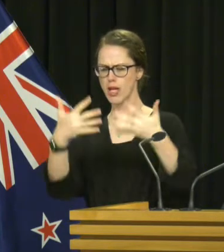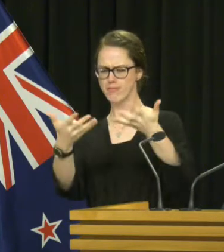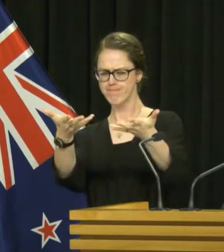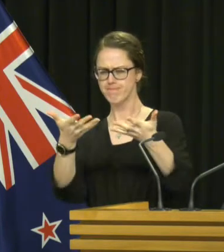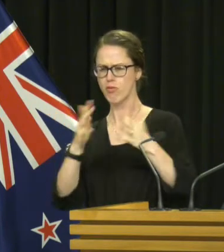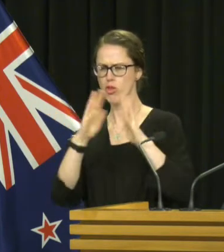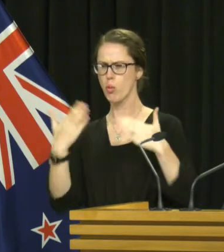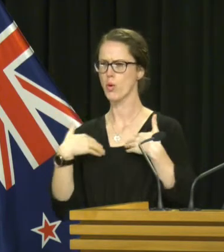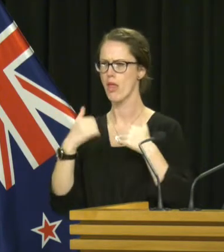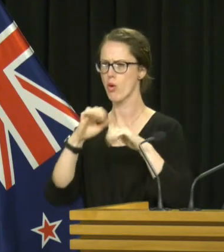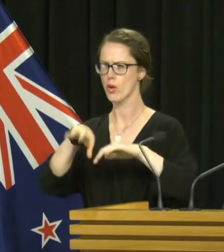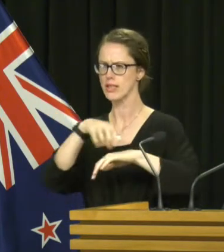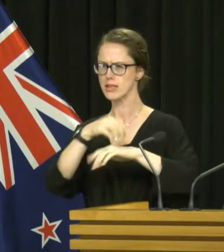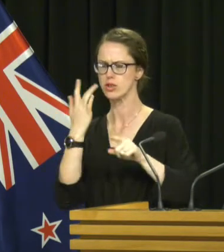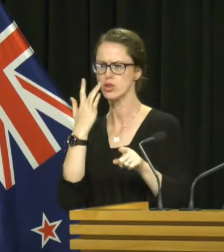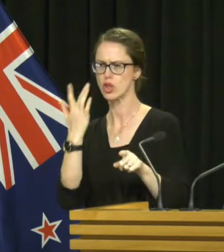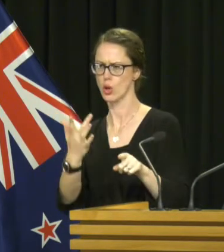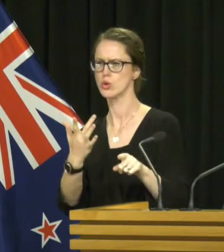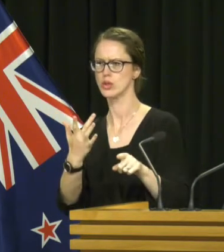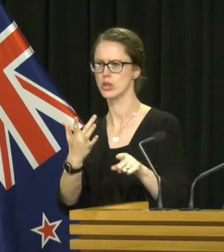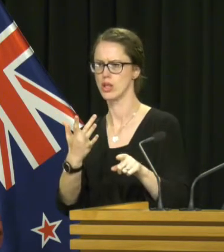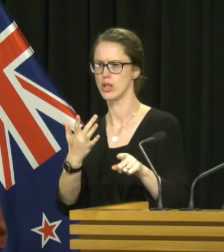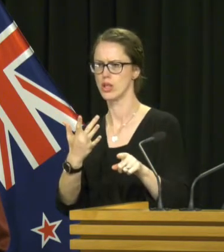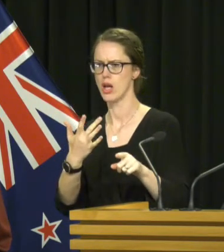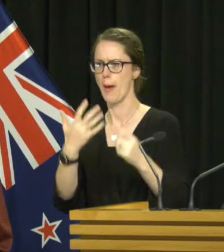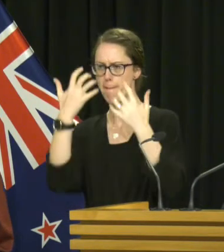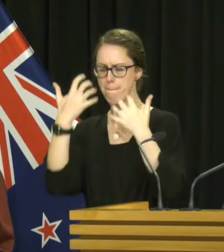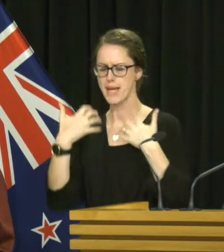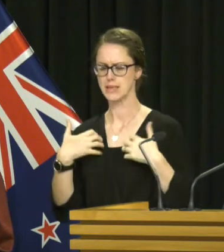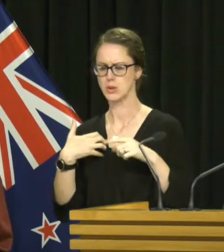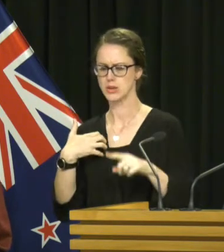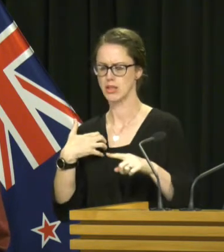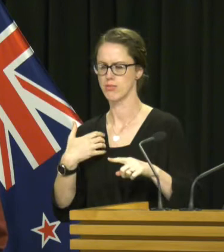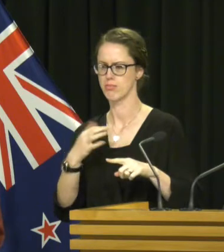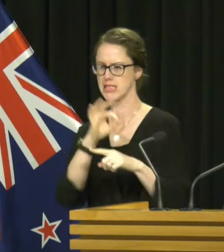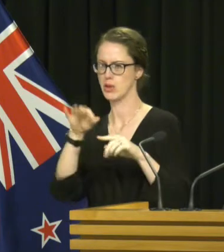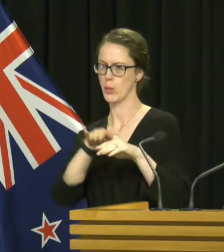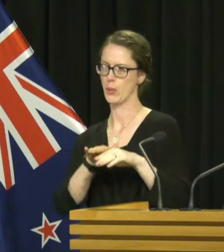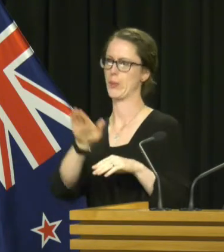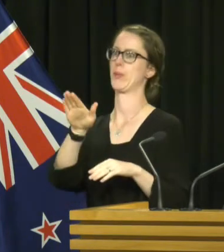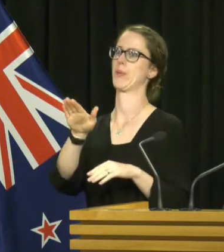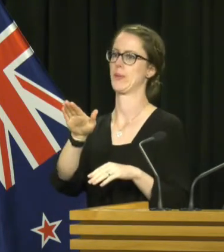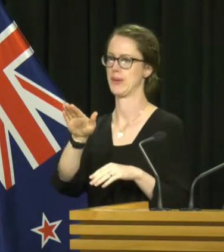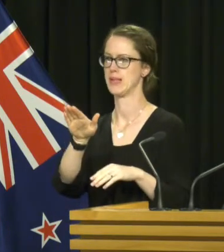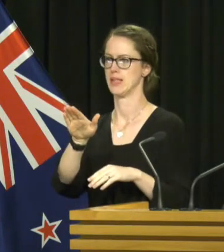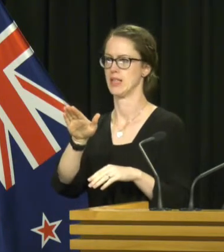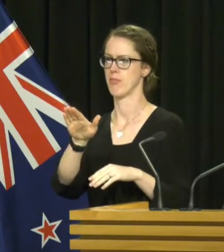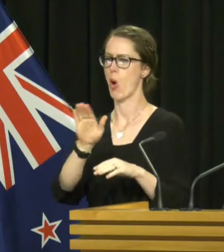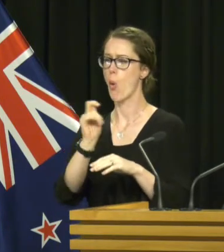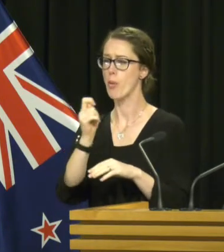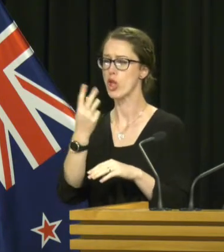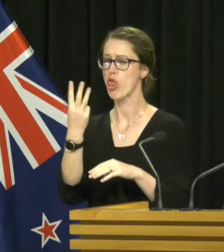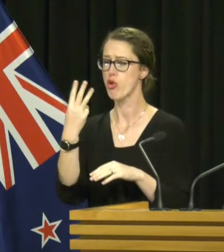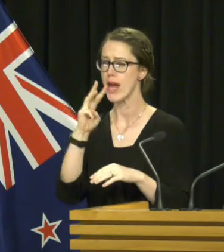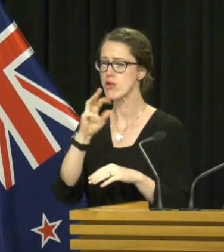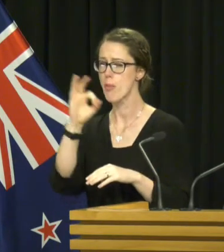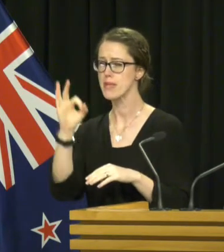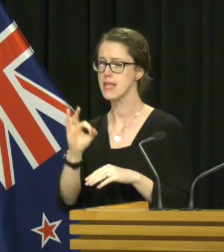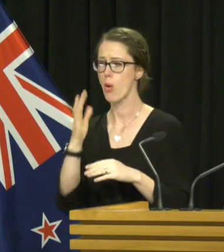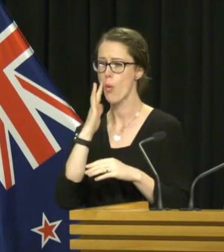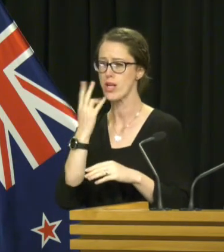the World Health Organization shows that reported cases of measles rose by almost 300% in